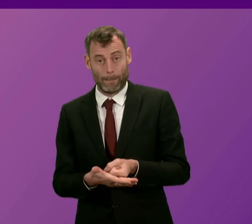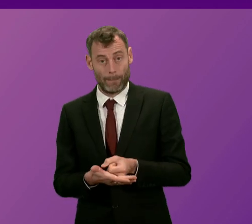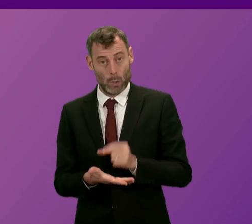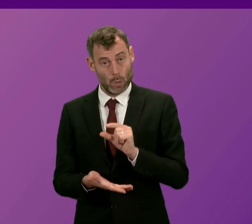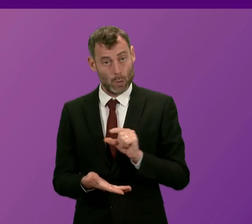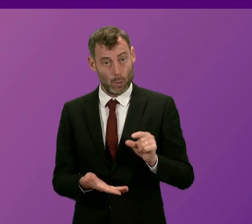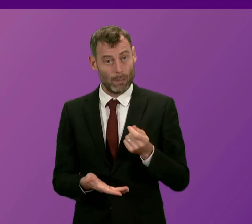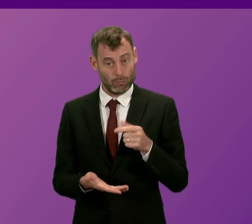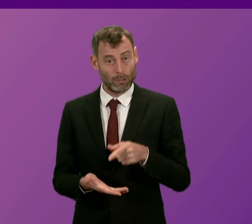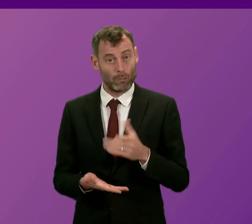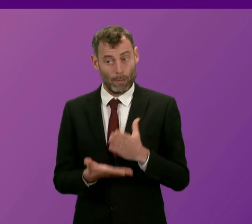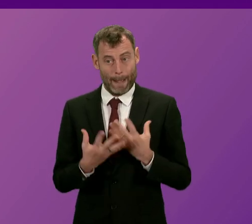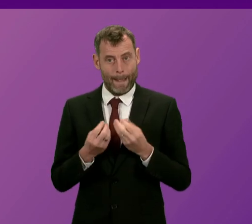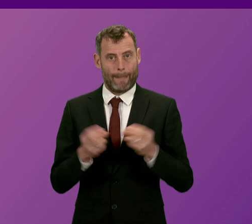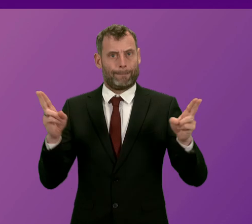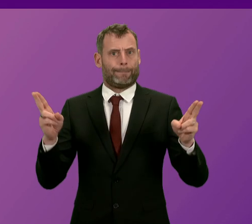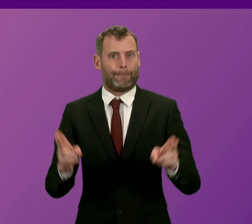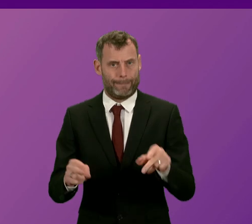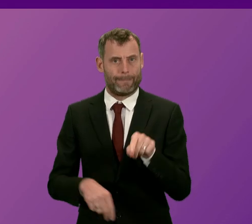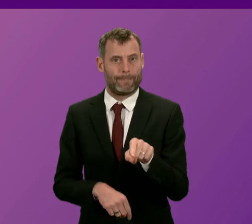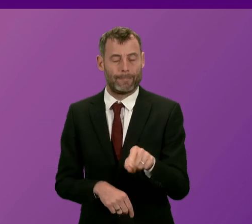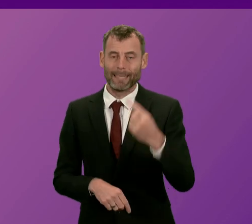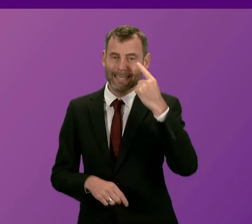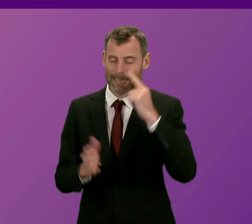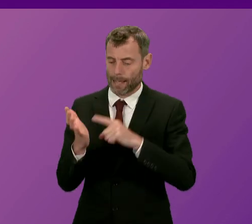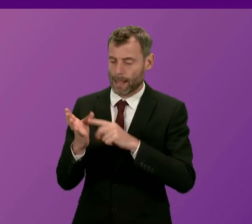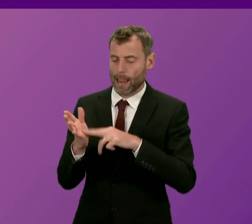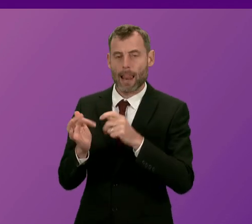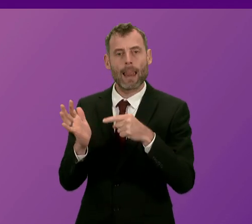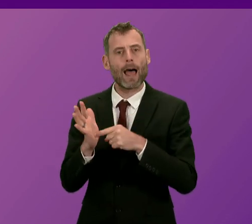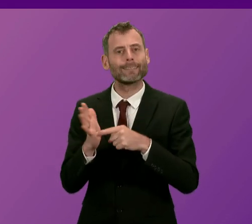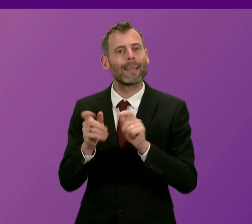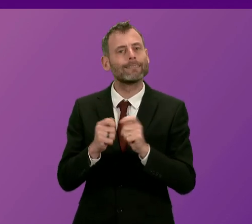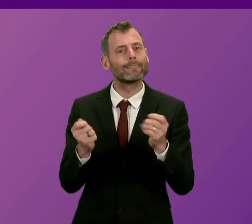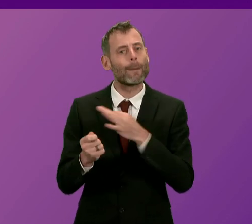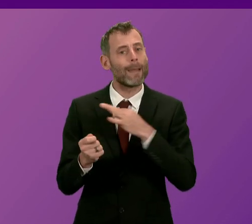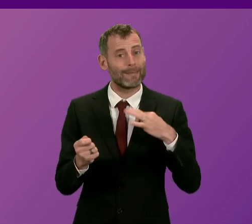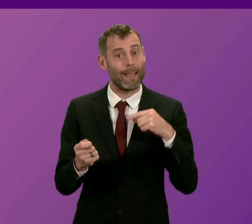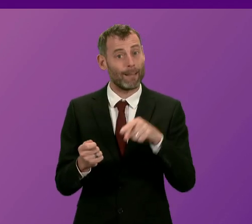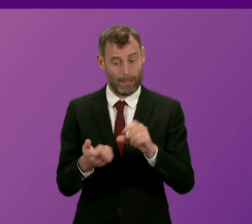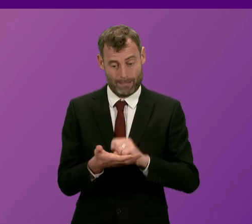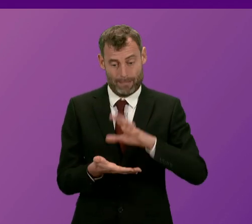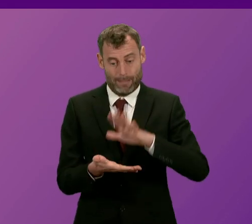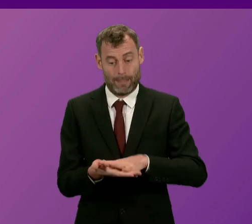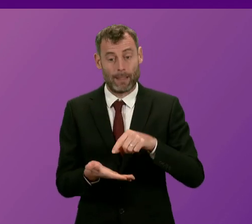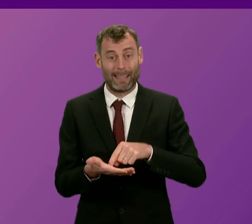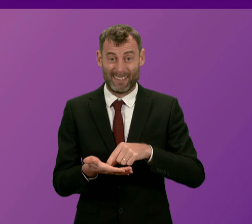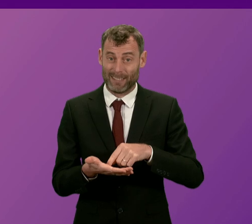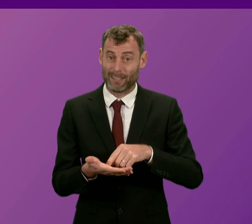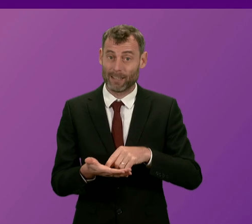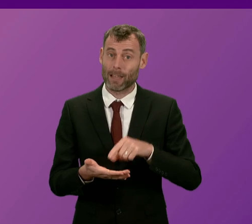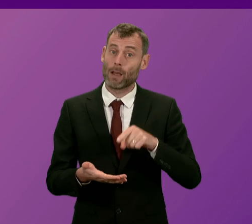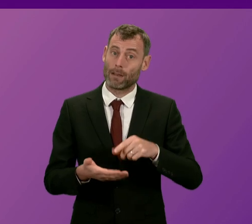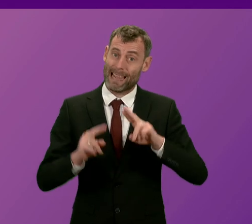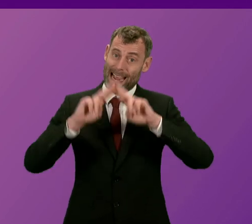and there's recent commentary in The Lancet which was a contribution by internationally renowned public health